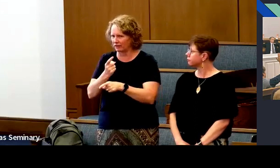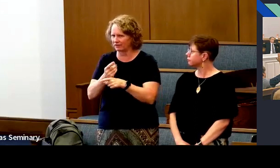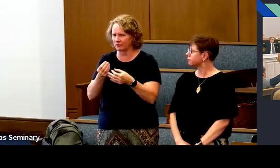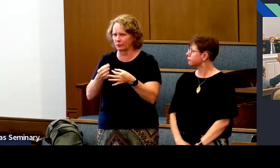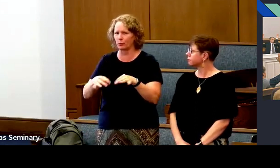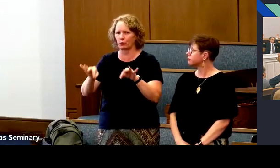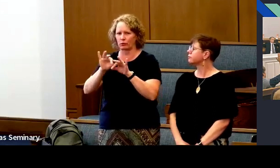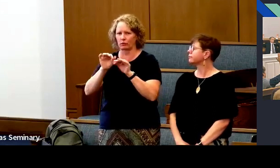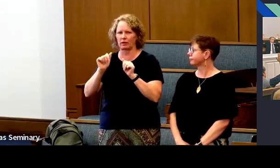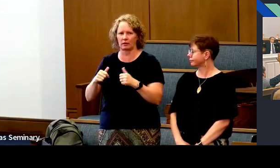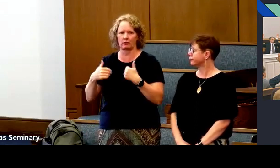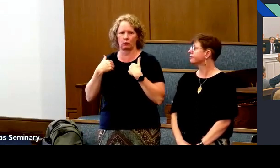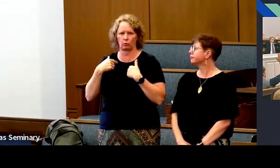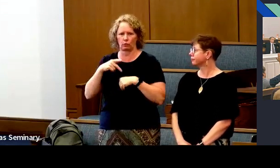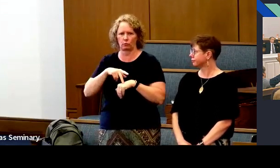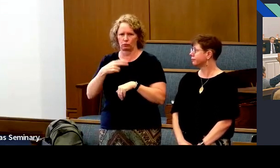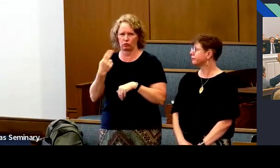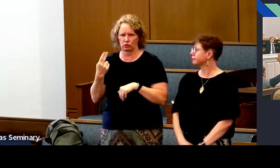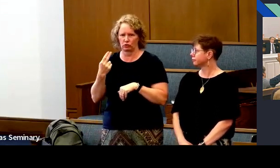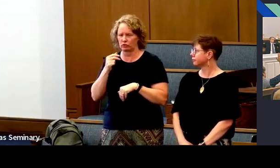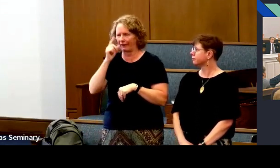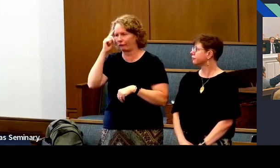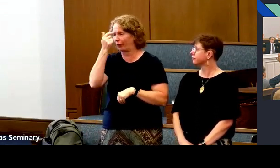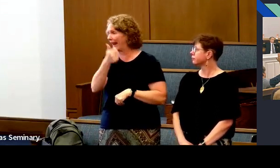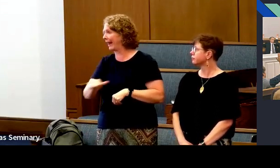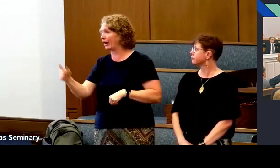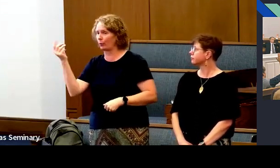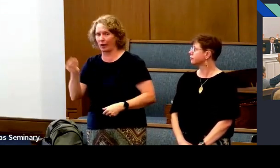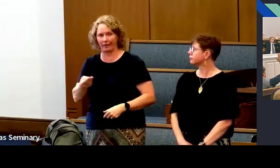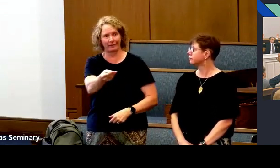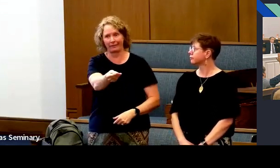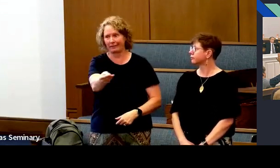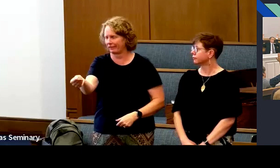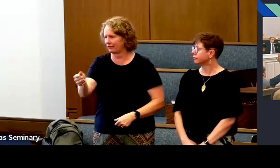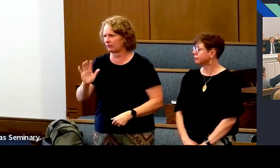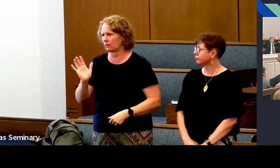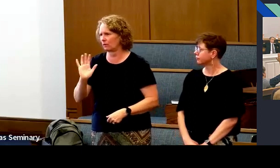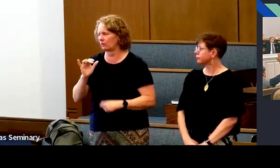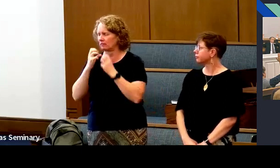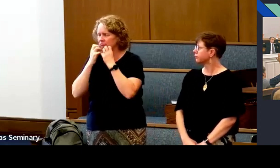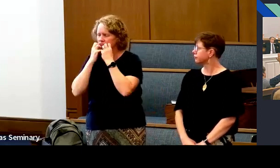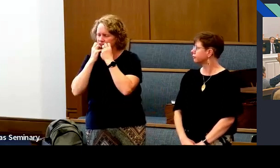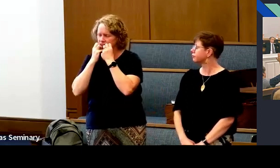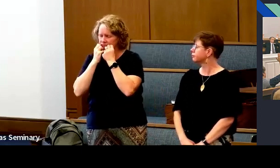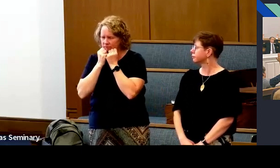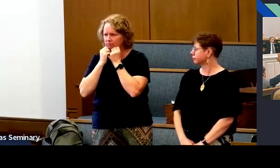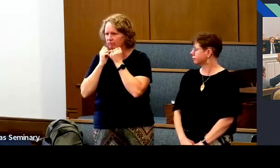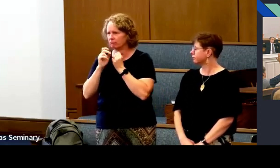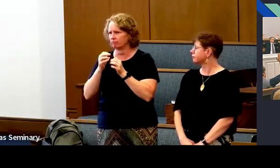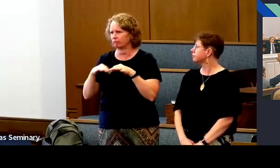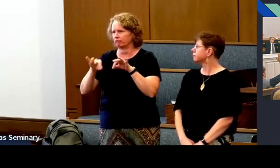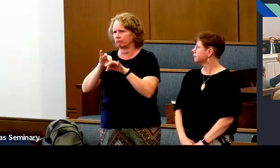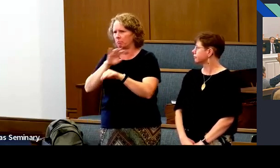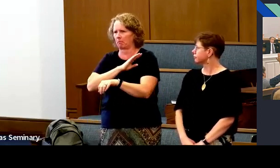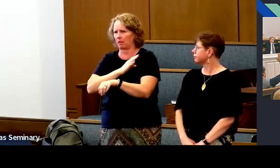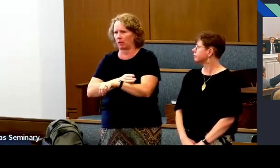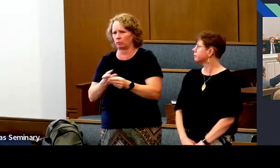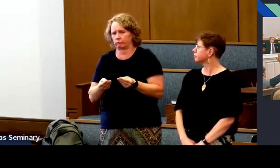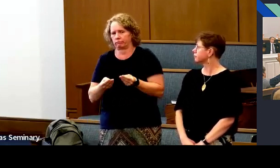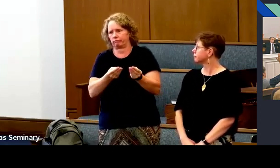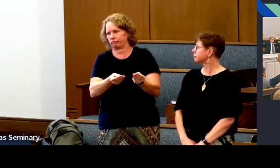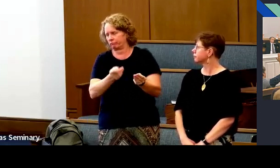righteous men who are righteous and worthy to use the priesthood. It's not given to anyone. It is